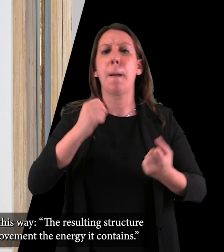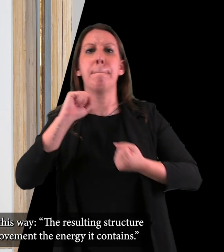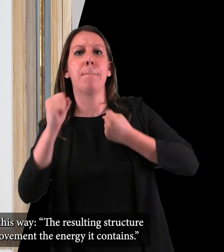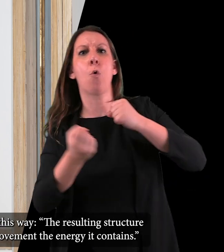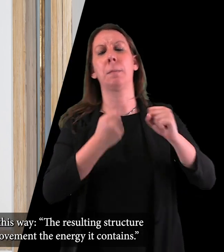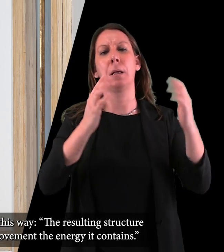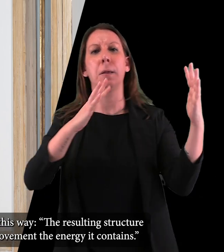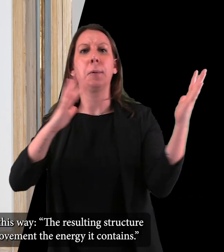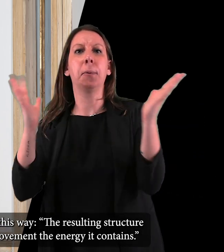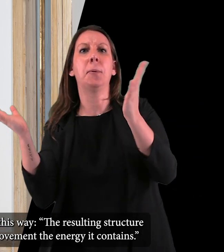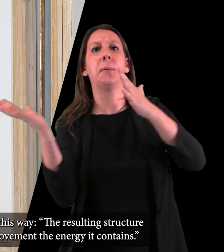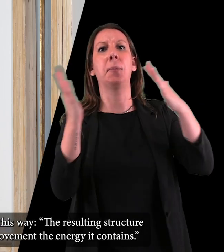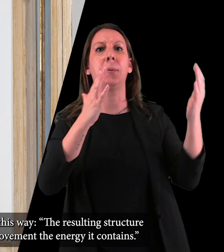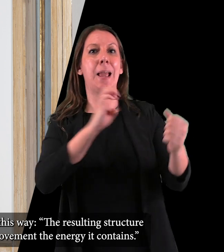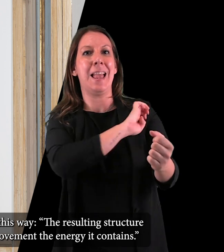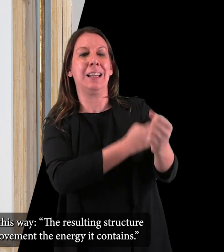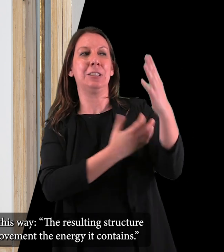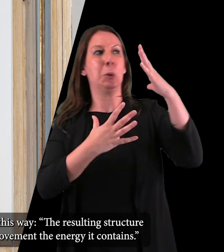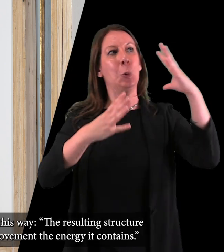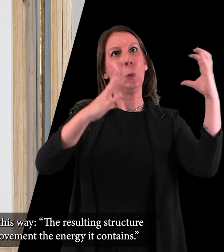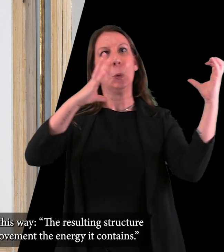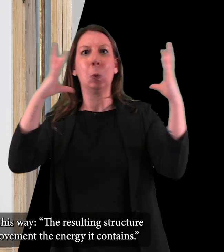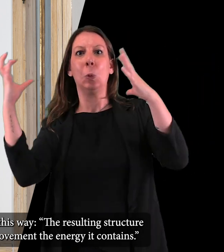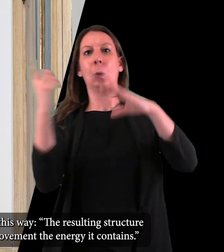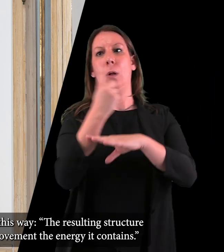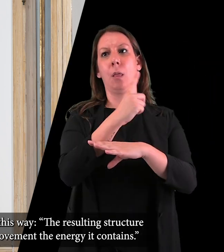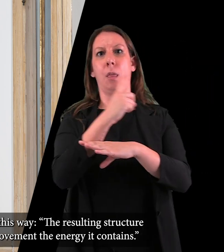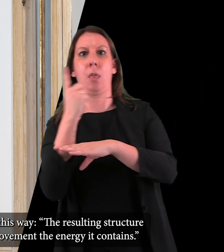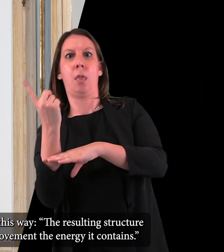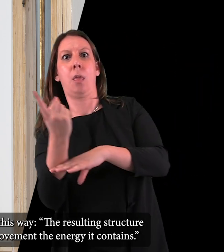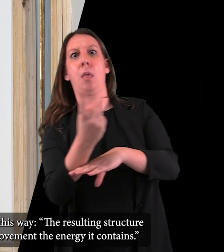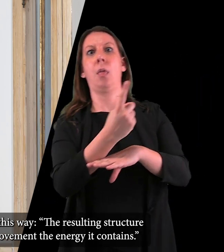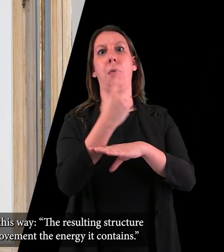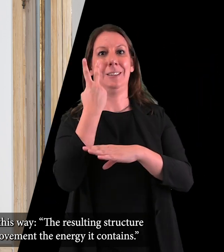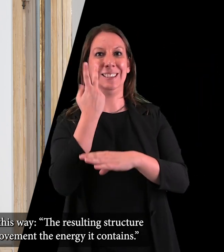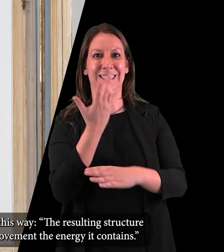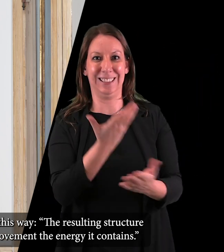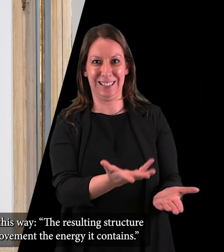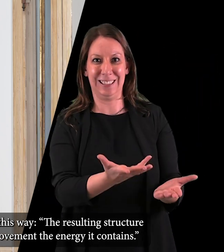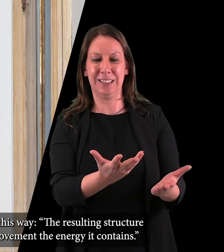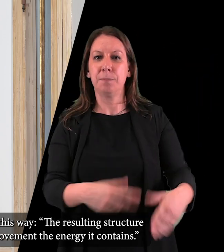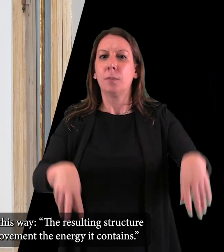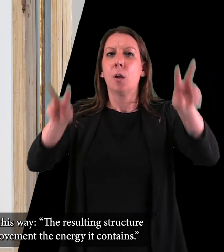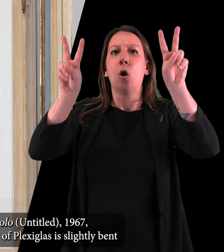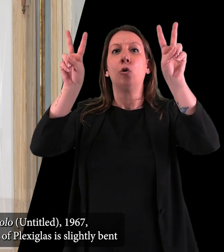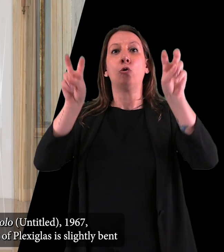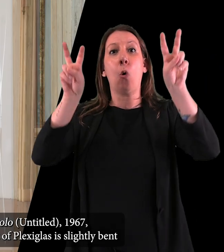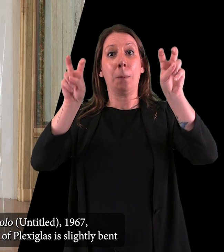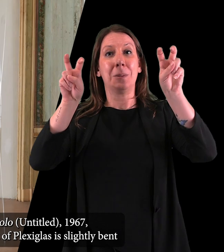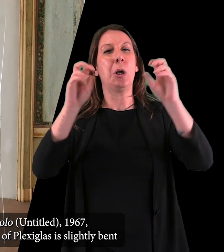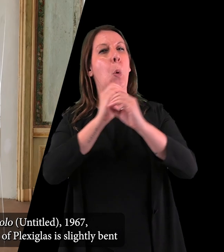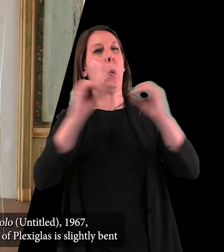The artist describes it in this way The resulting structure is able to signal by its